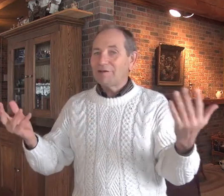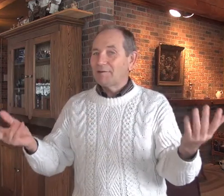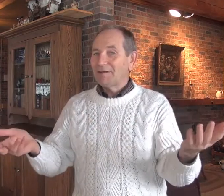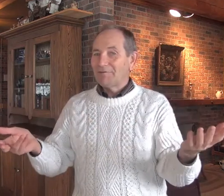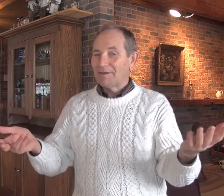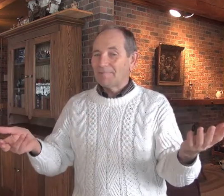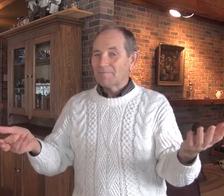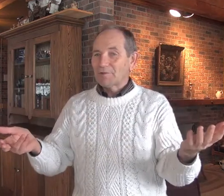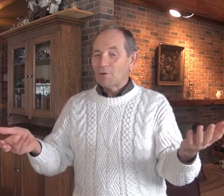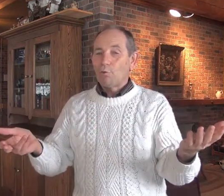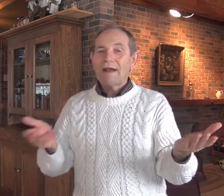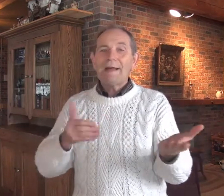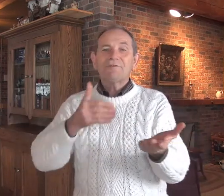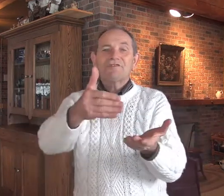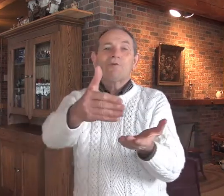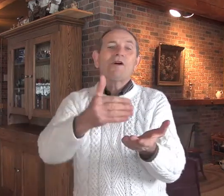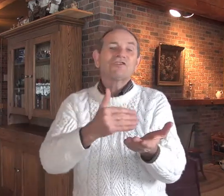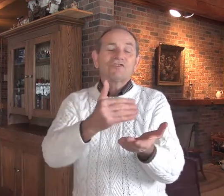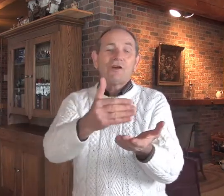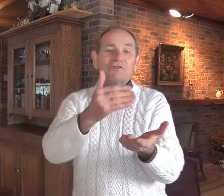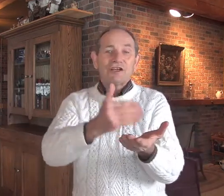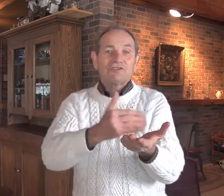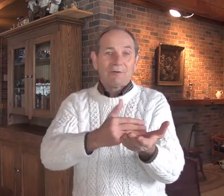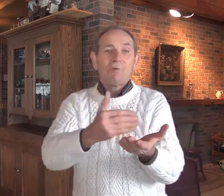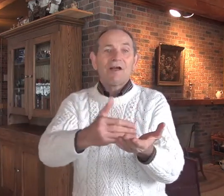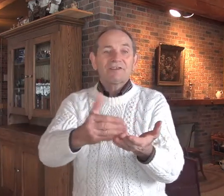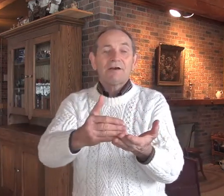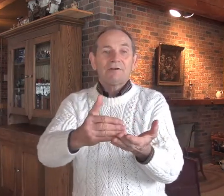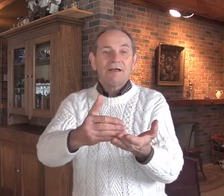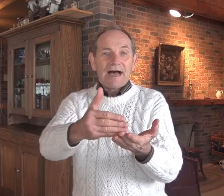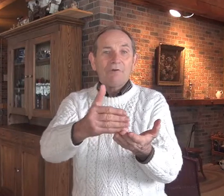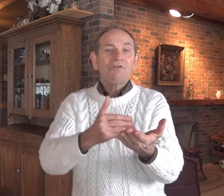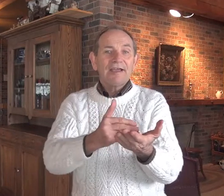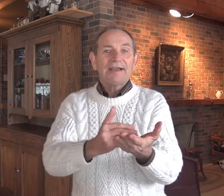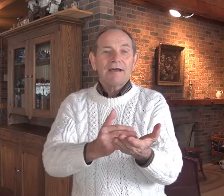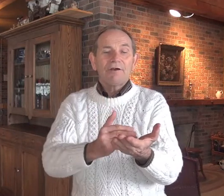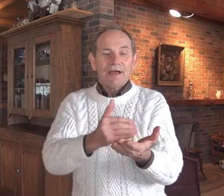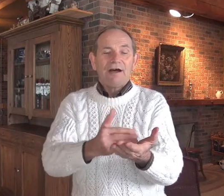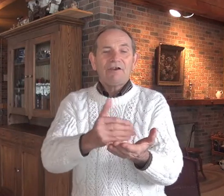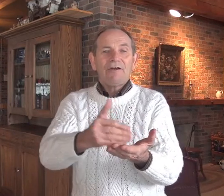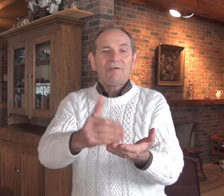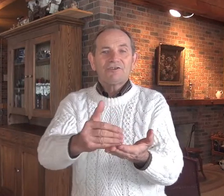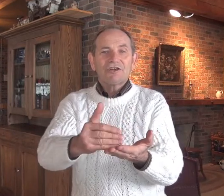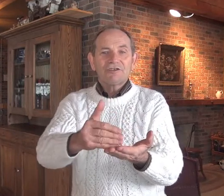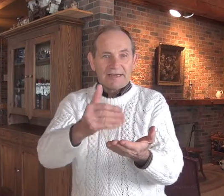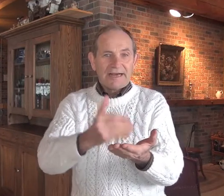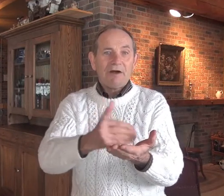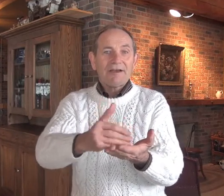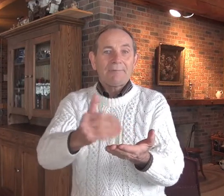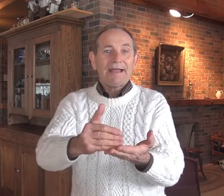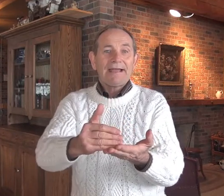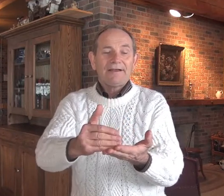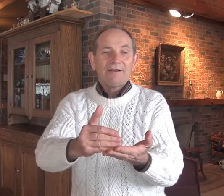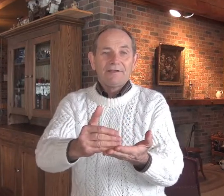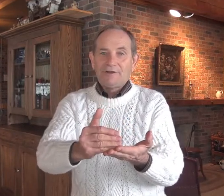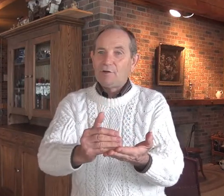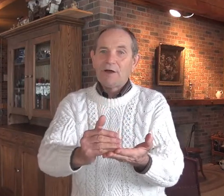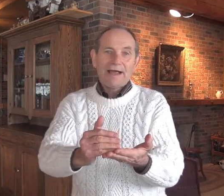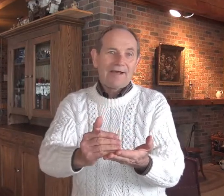treat them differently? What happens if someone wants to solve shares, someone wants out? How do they get out? How do you value their shares and how do you pay it? You don't want to have